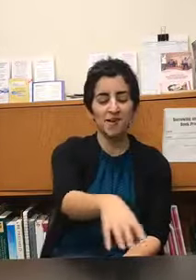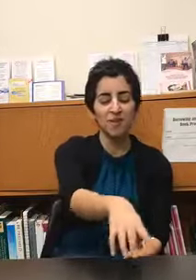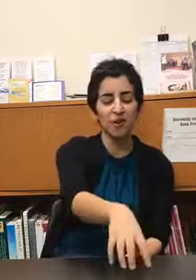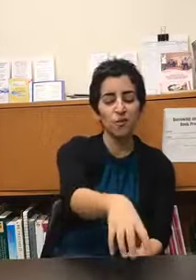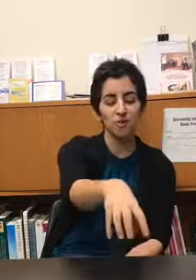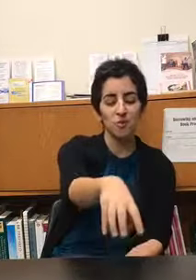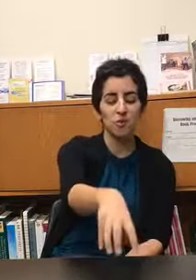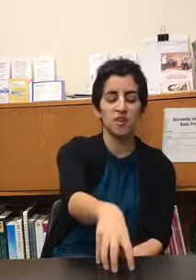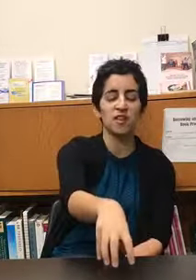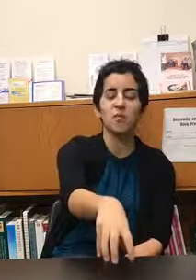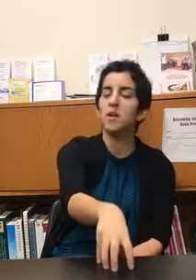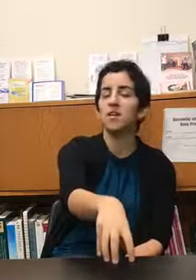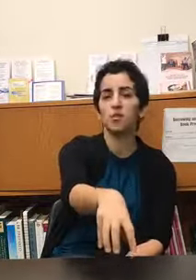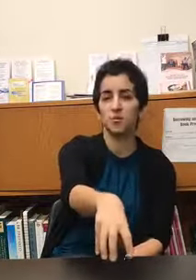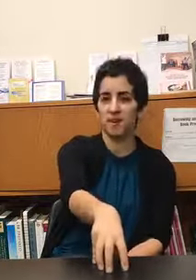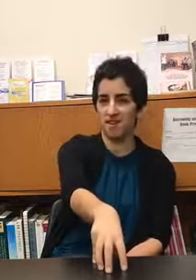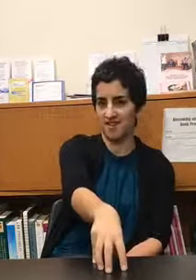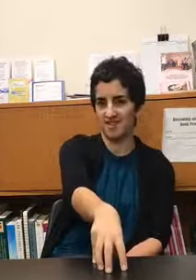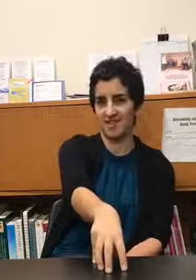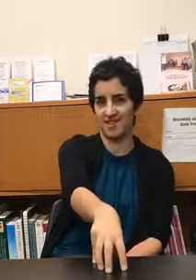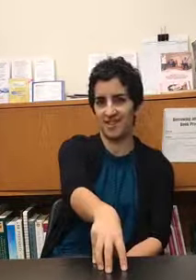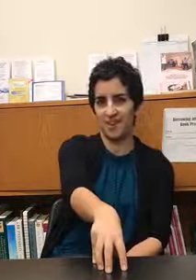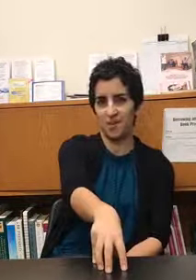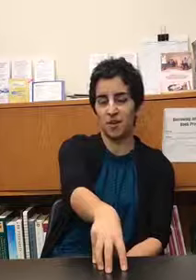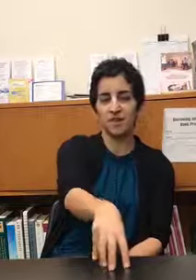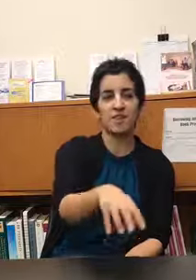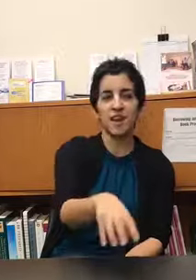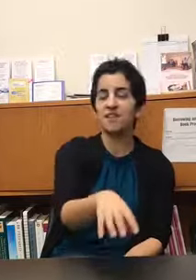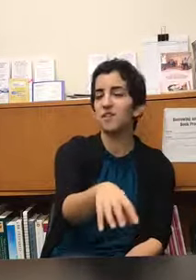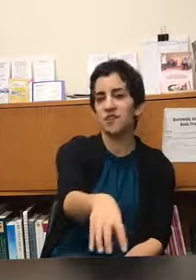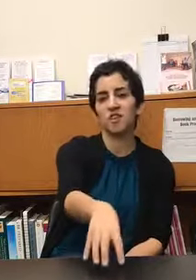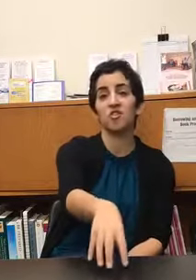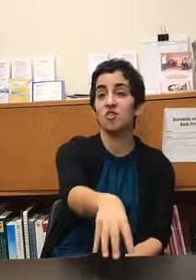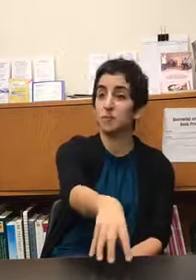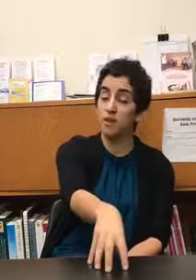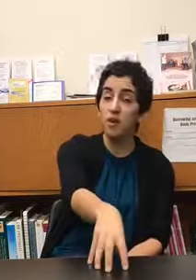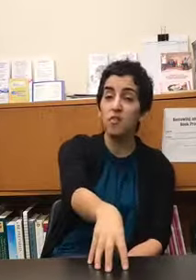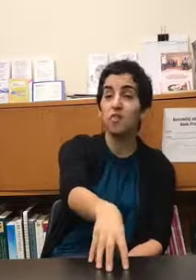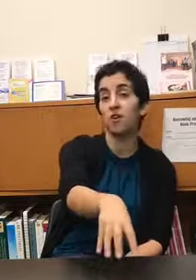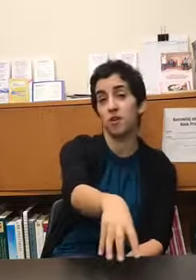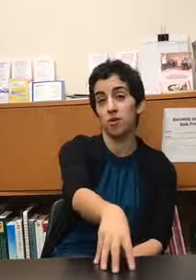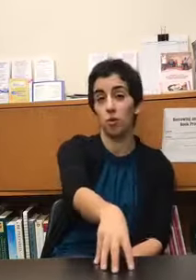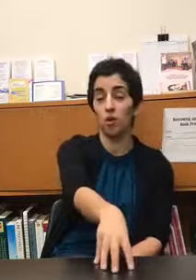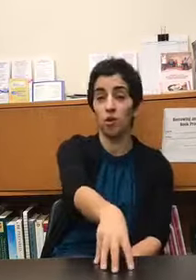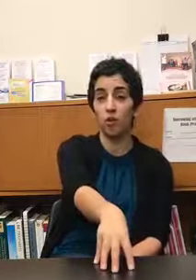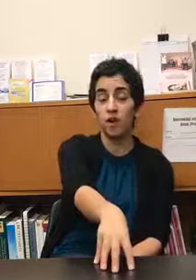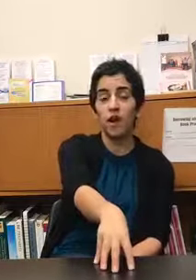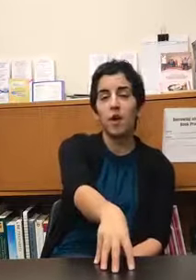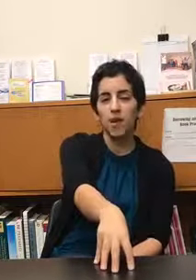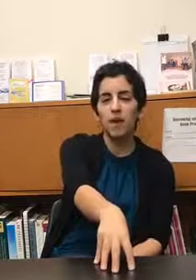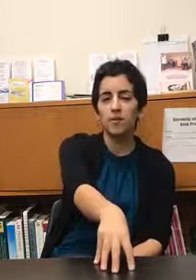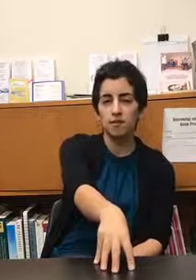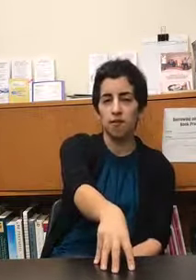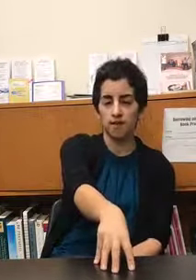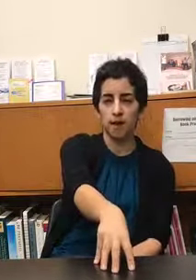starting with the music that's meaningful to my clients because that's their connection to themselves to their inner world and we have to start there